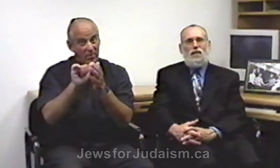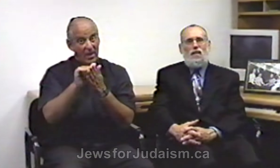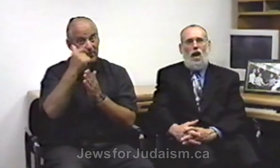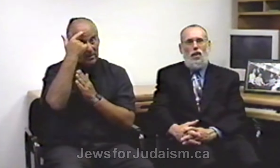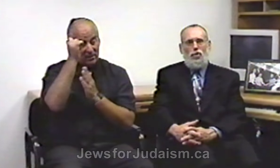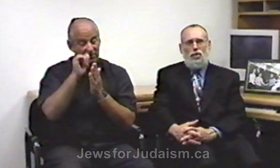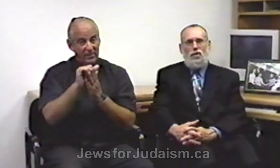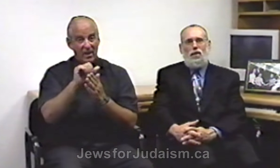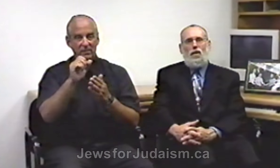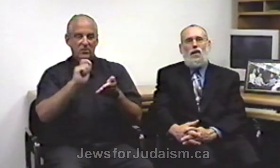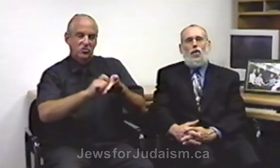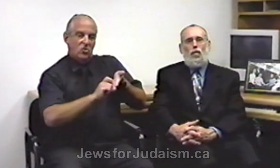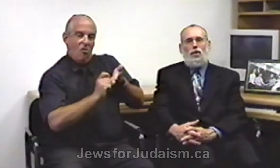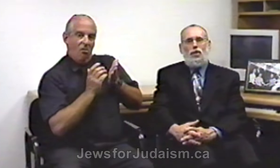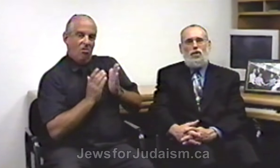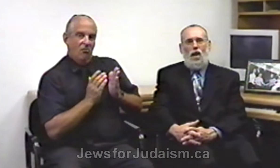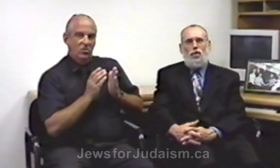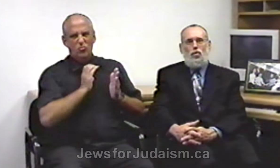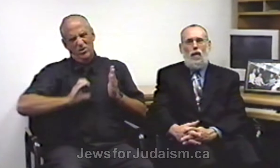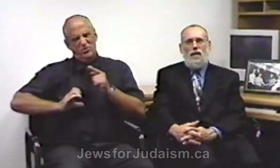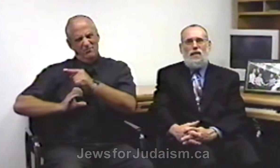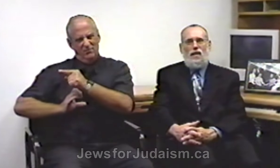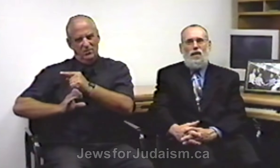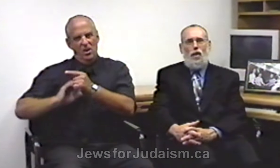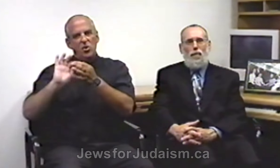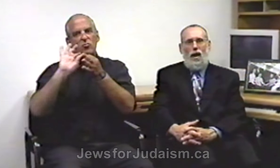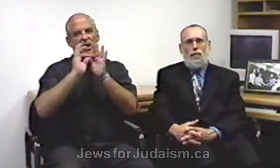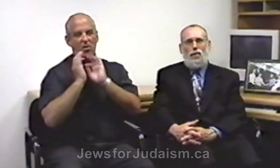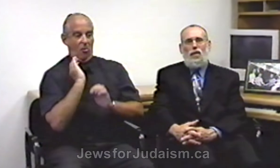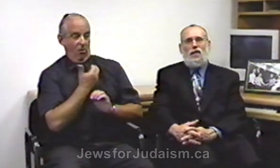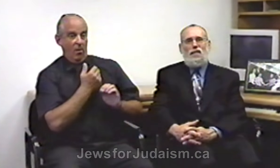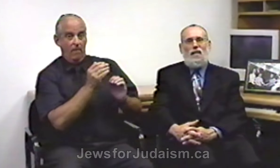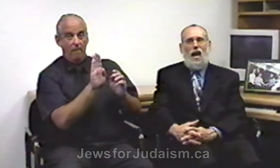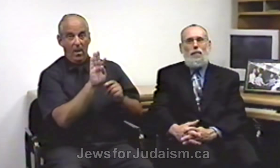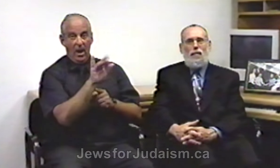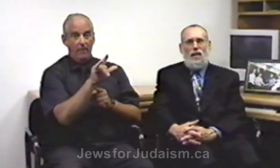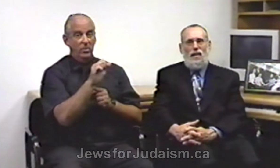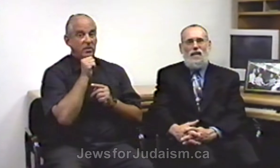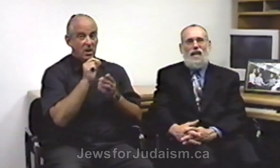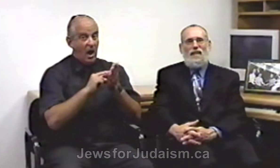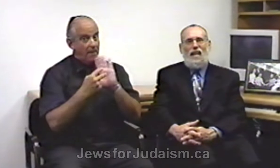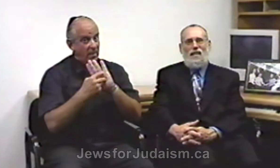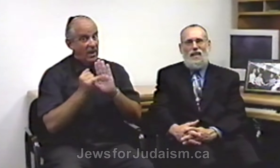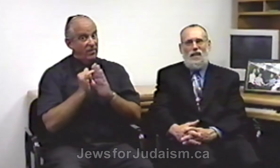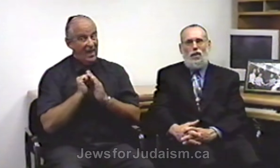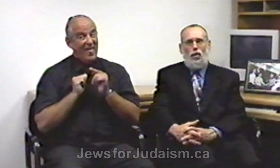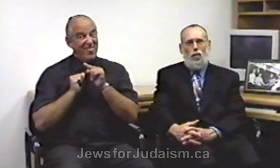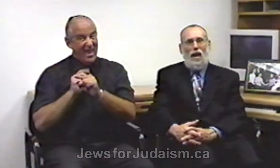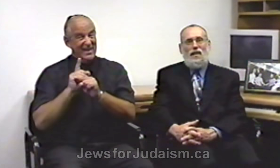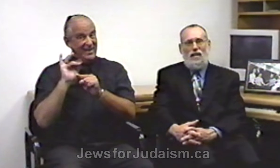scholars Christian scholars translated our Bible does not mean that they did it correctly.